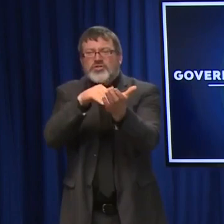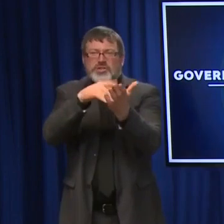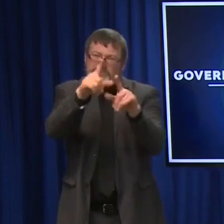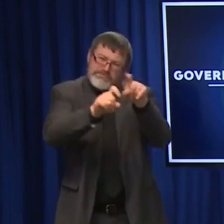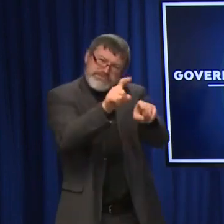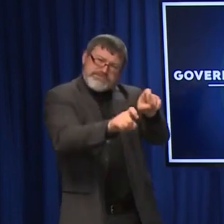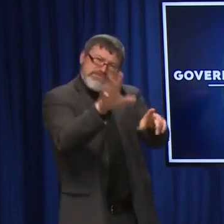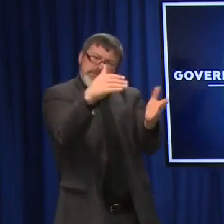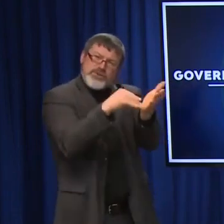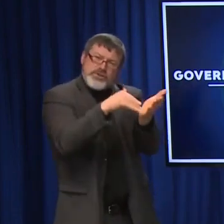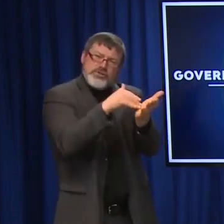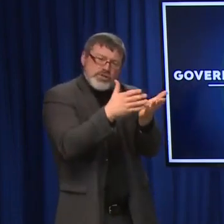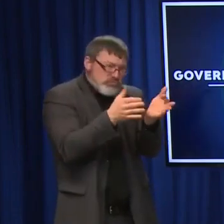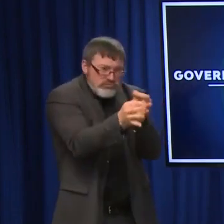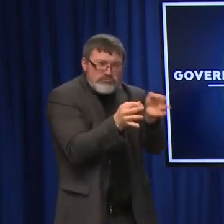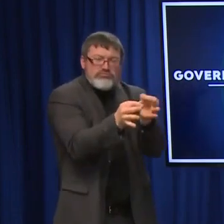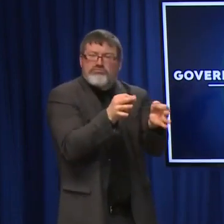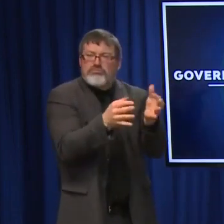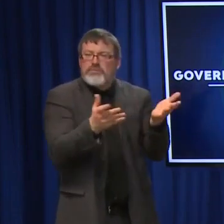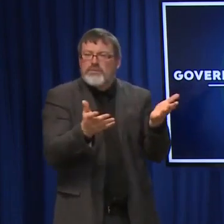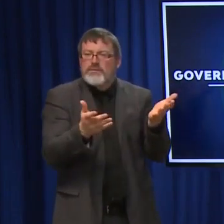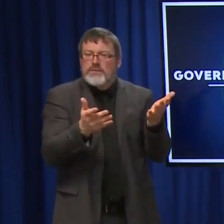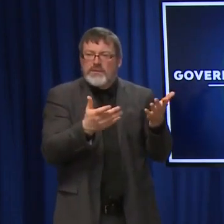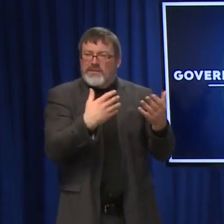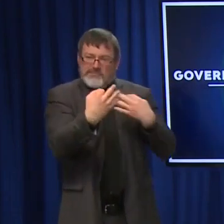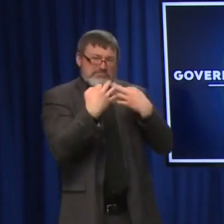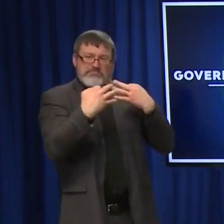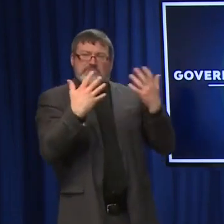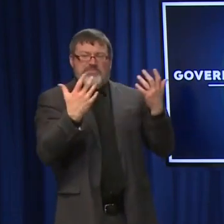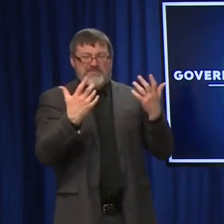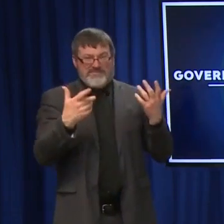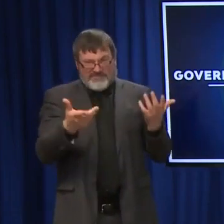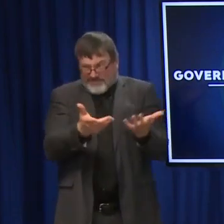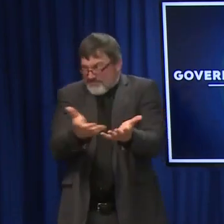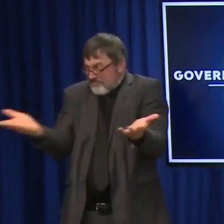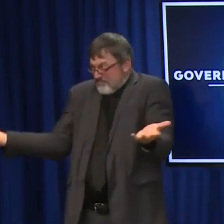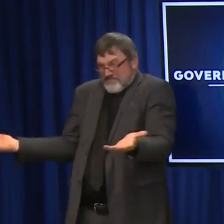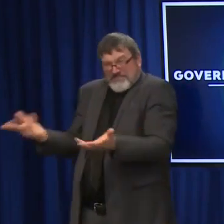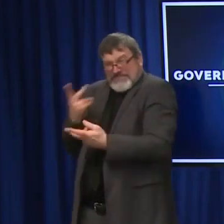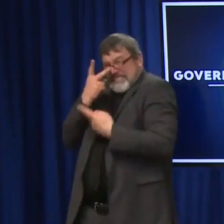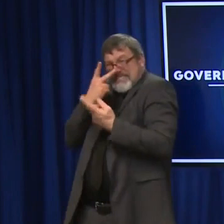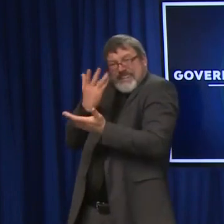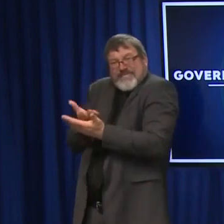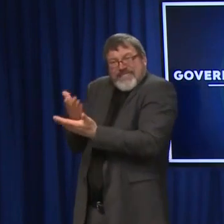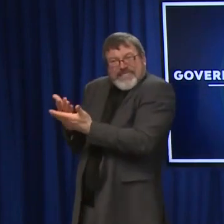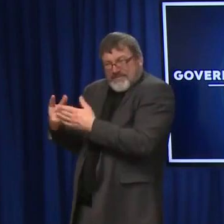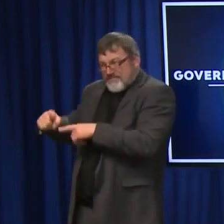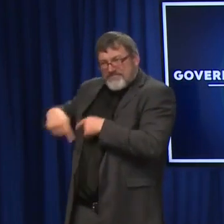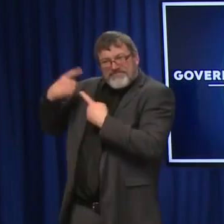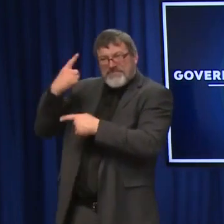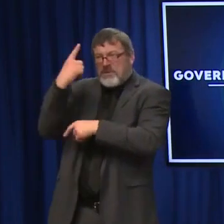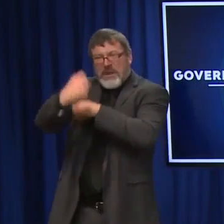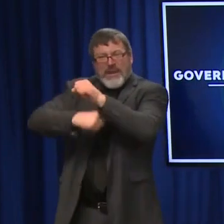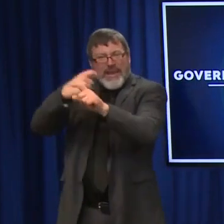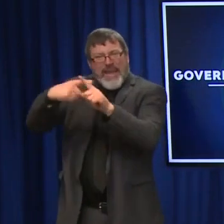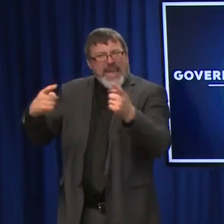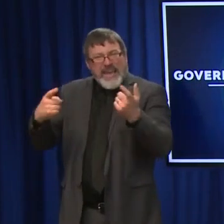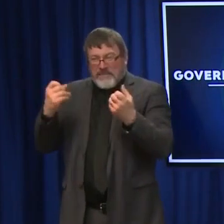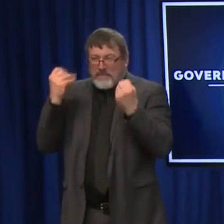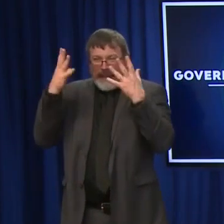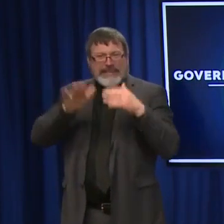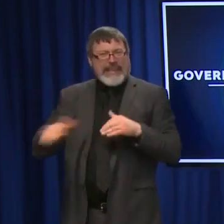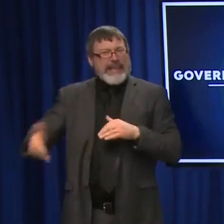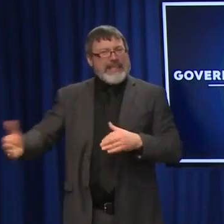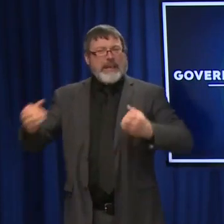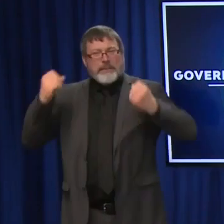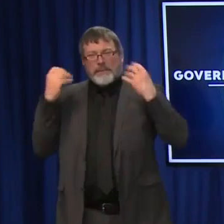it's so clear about what's happening in our system. I'm sorry to go on with the long answer, but I'll give you the nickel in the can